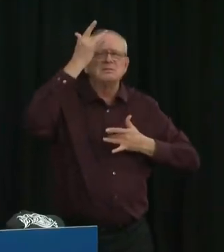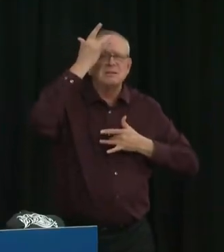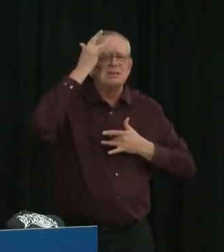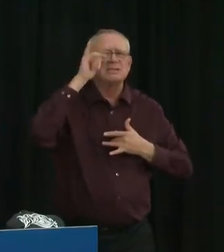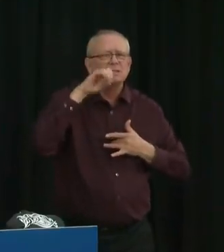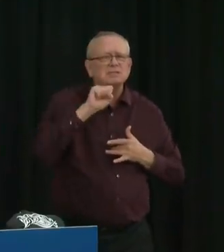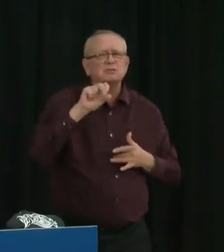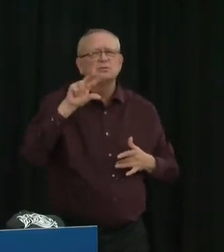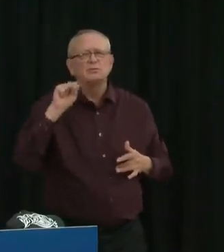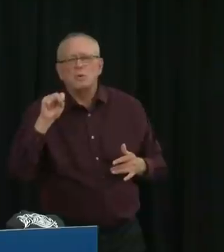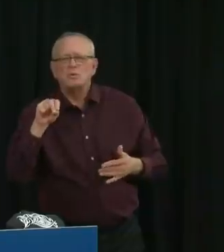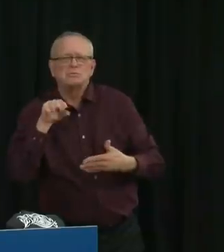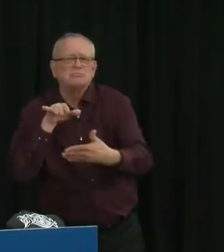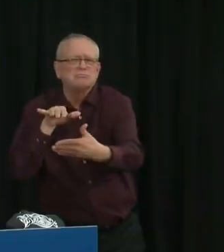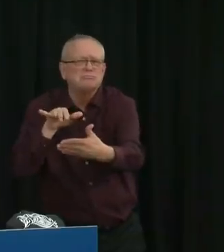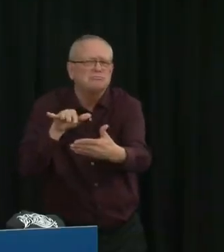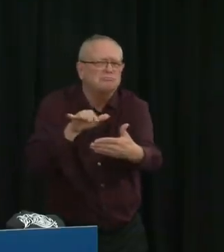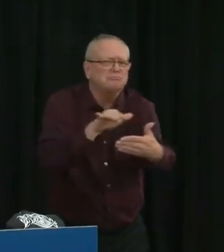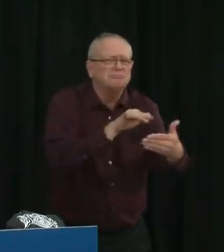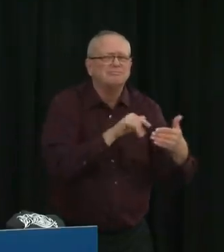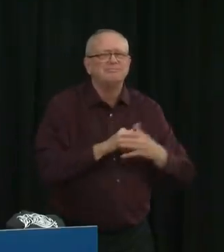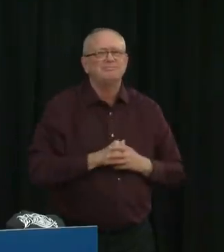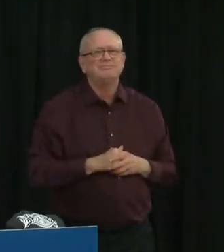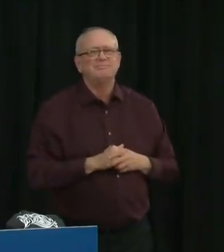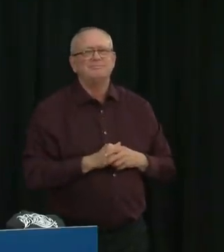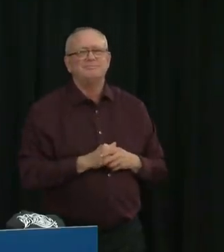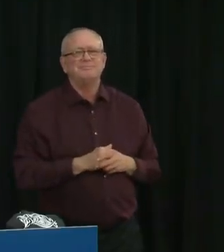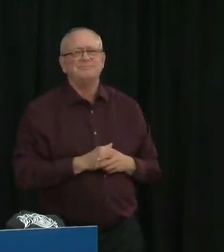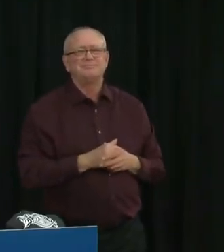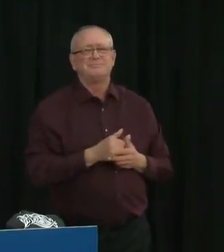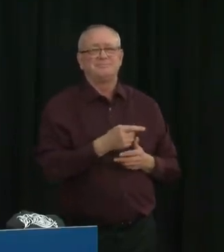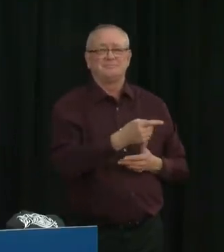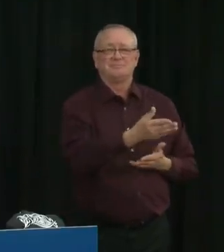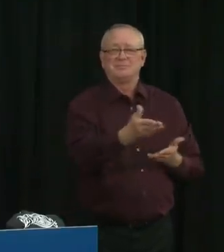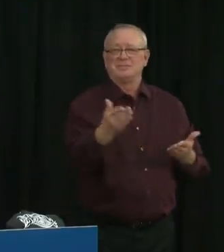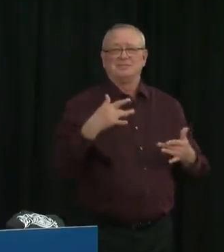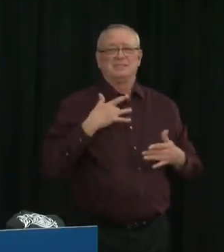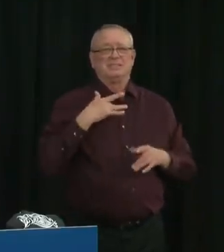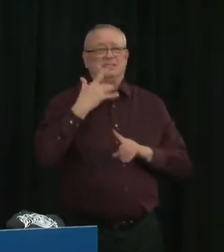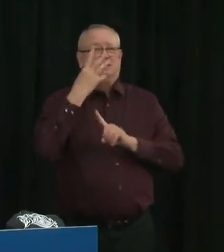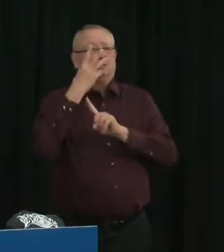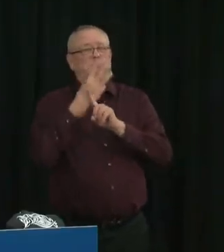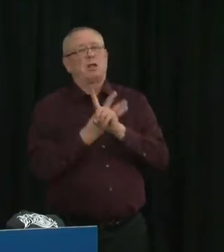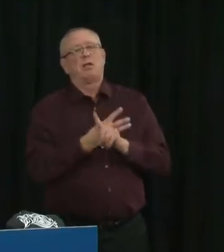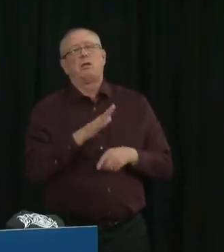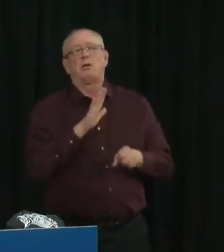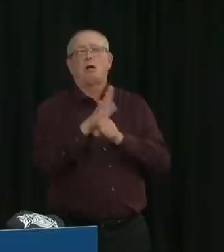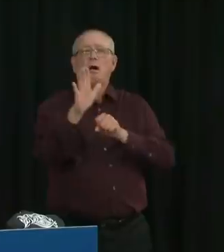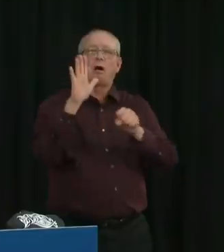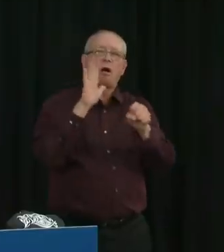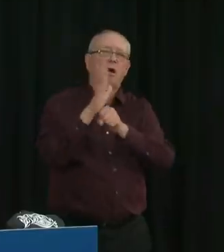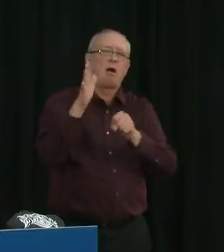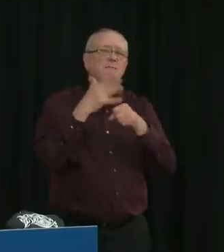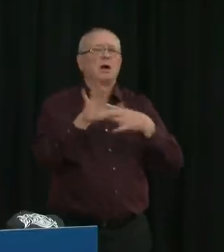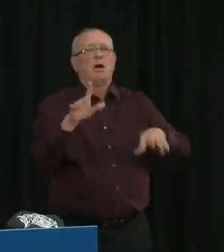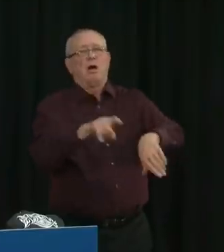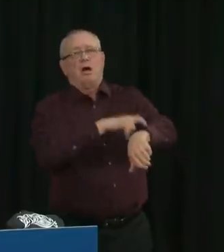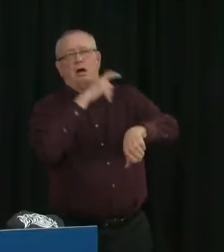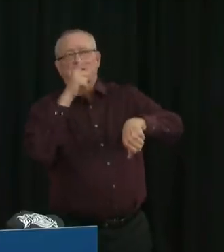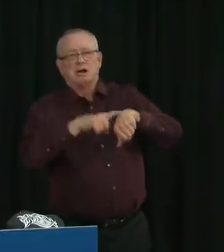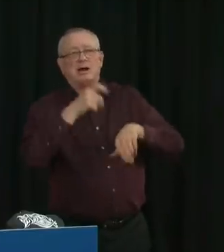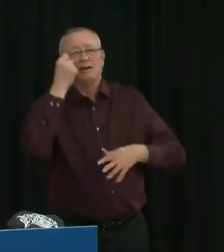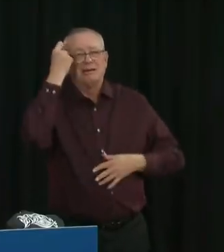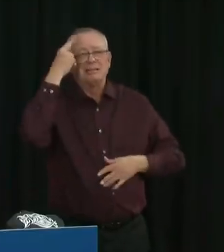while it feels like we have been facing COVID-19 for an eternity, in terms of the scientific method and understanding of how this illness